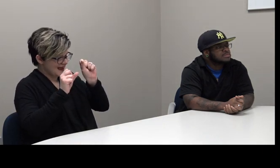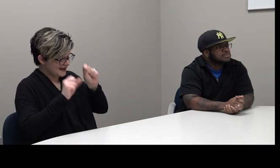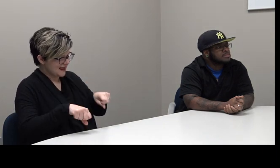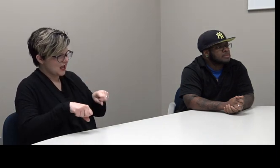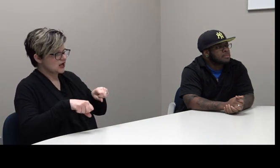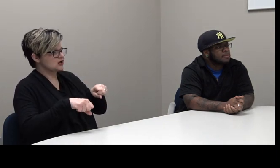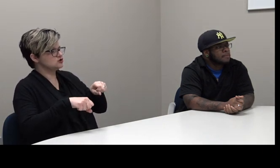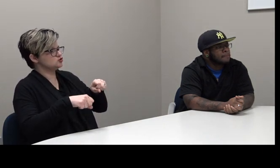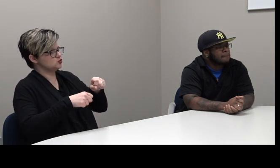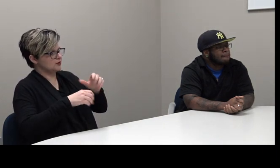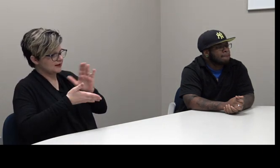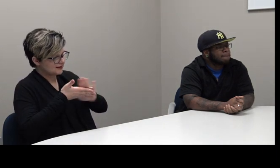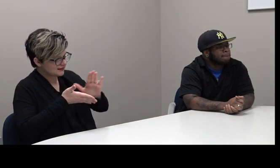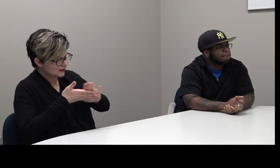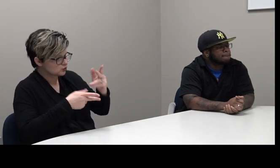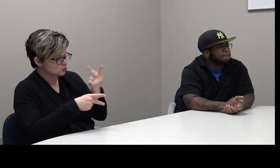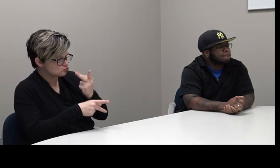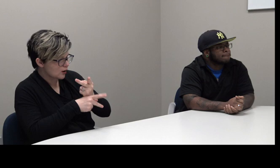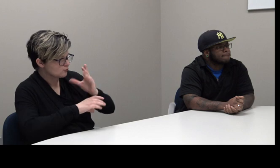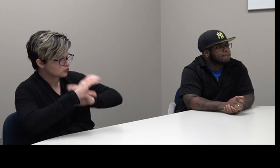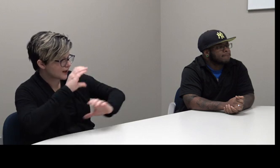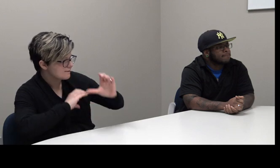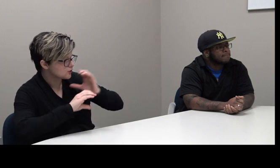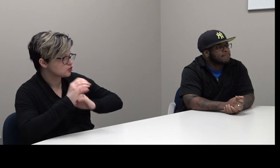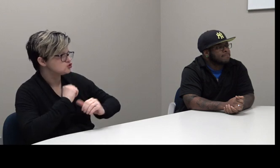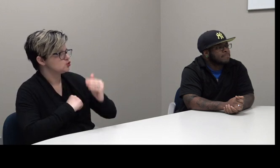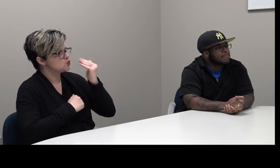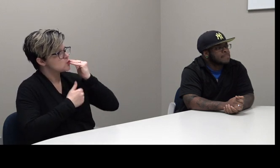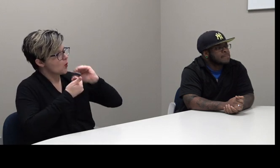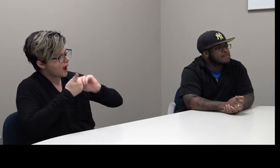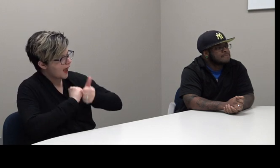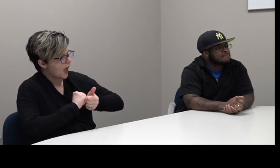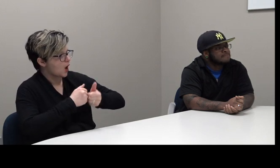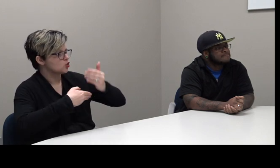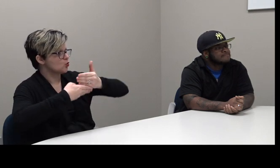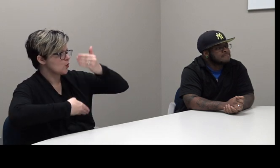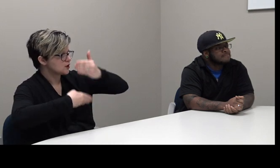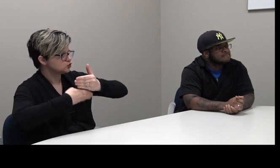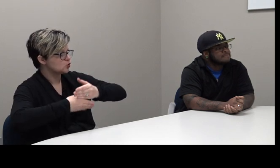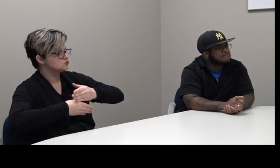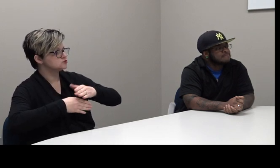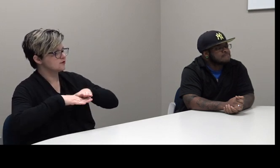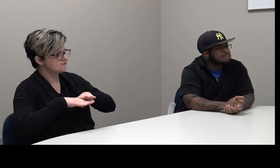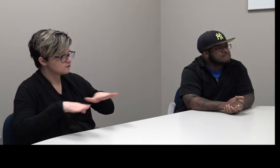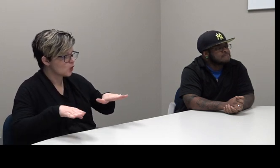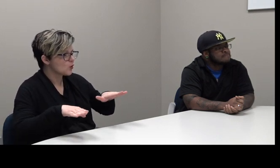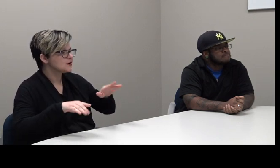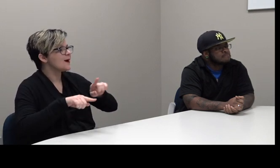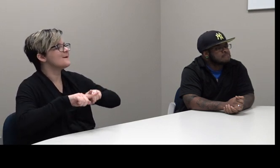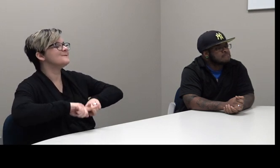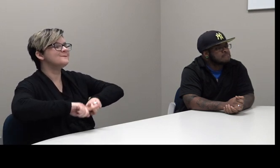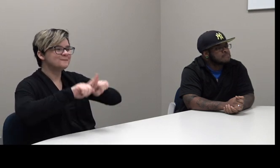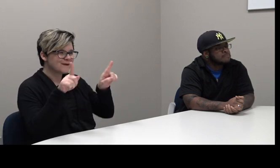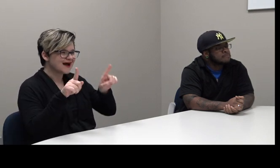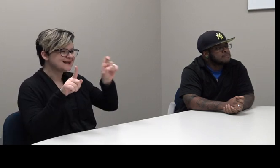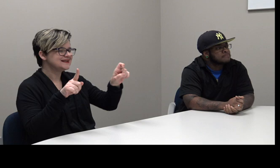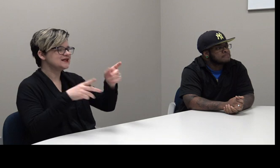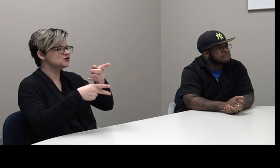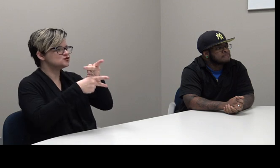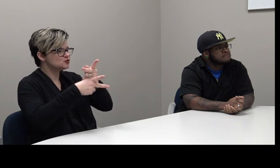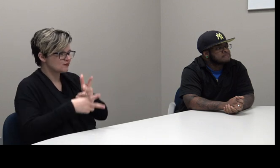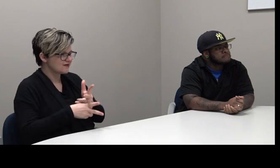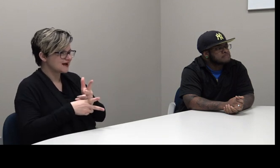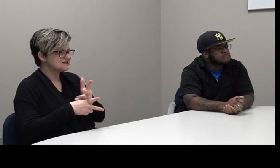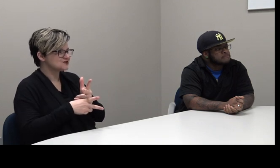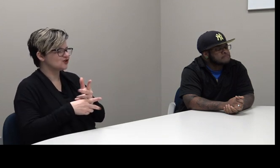with the proper chemicals? Do you know how to clean the windows, the floors? However, you need to have a supervisor to tell you